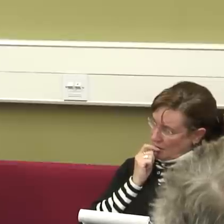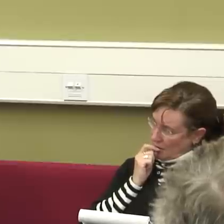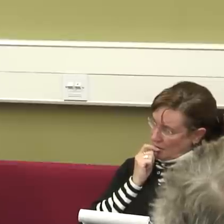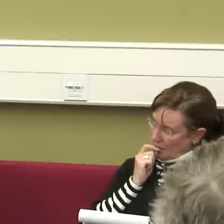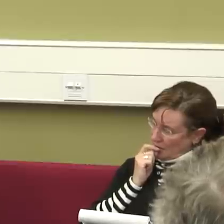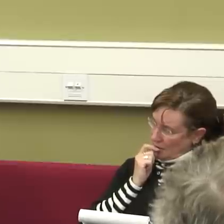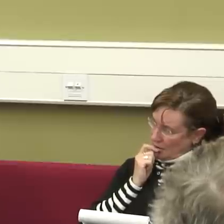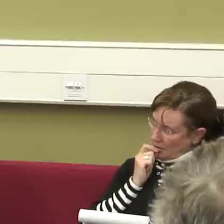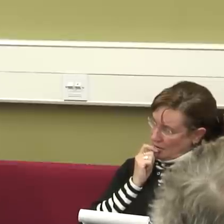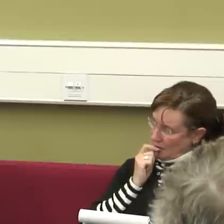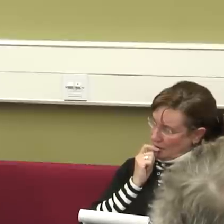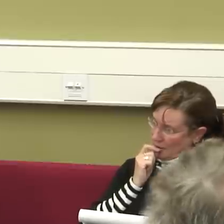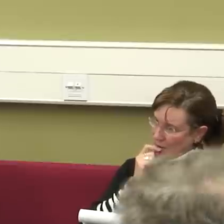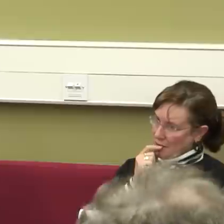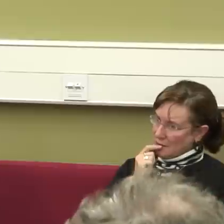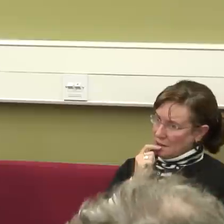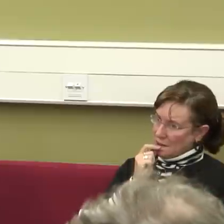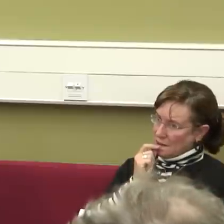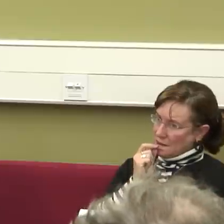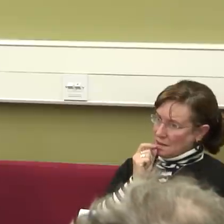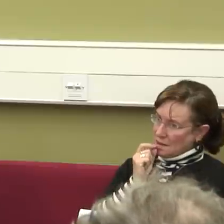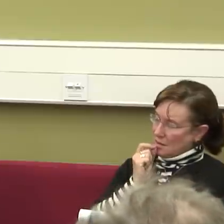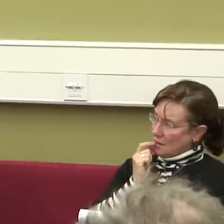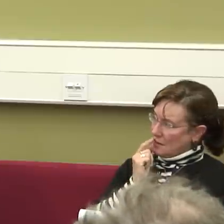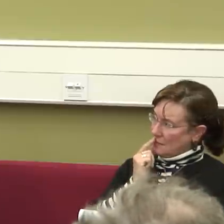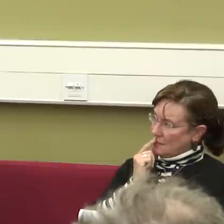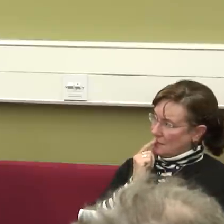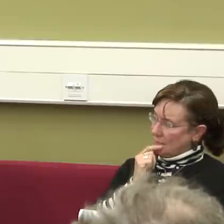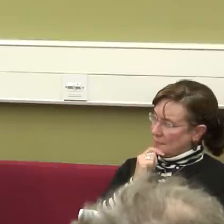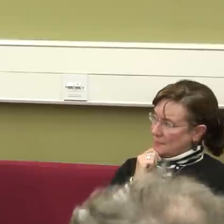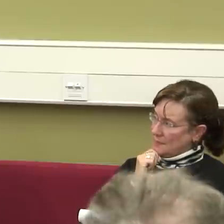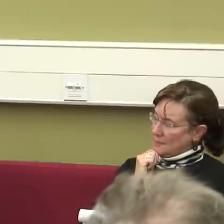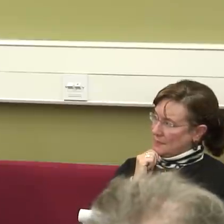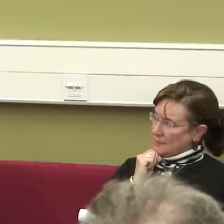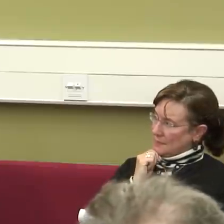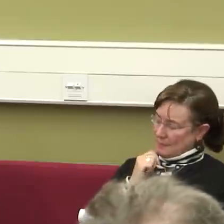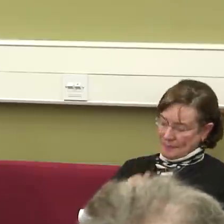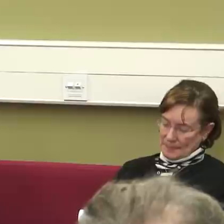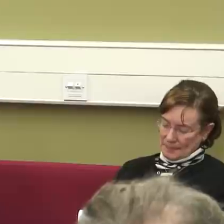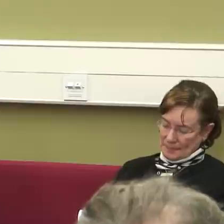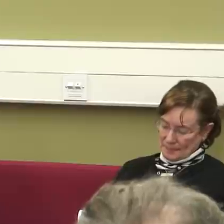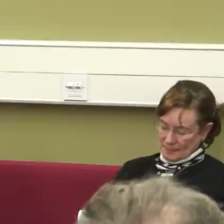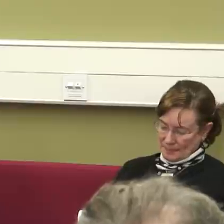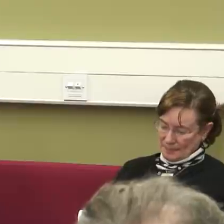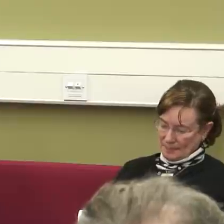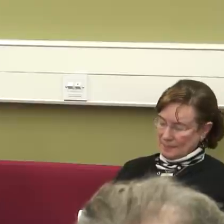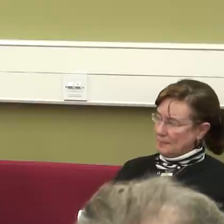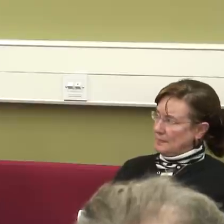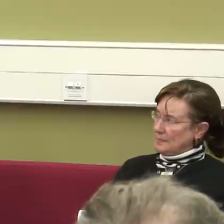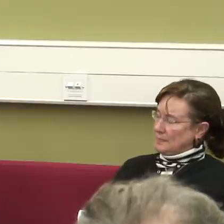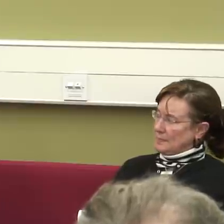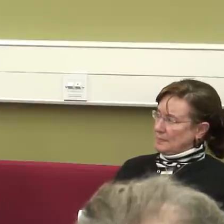for one reason or another, come into contact with mental health service and experience some form of distress.